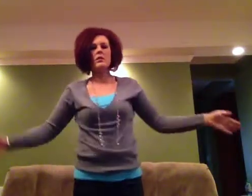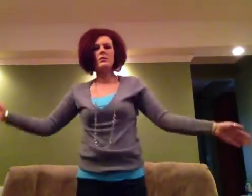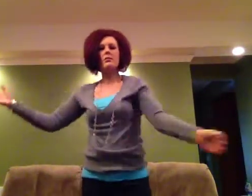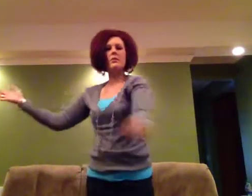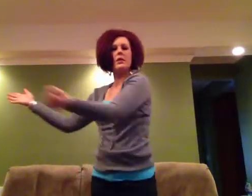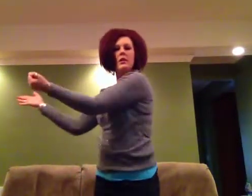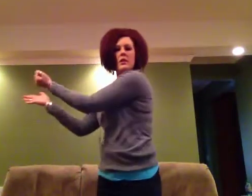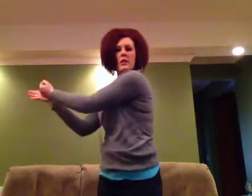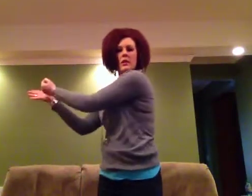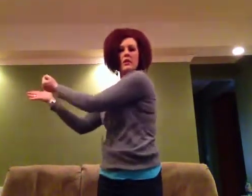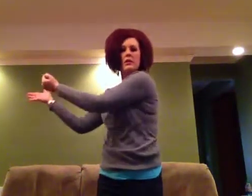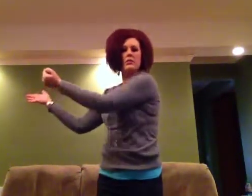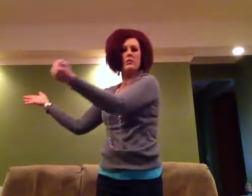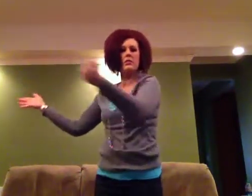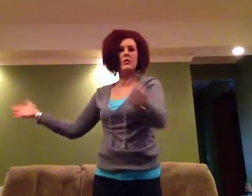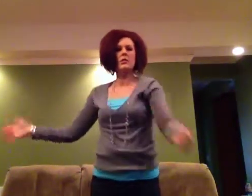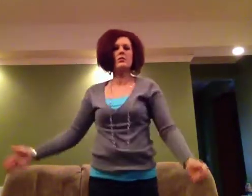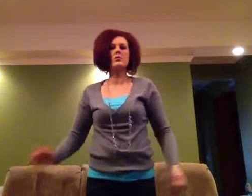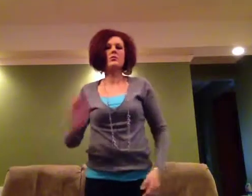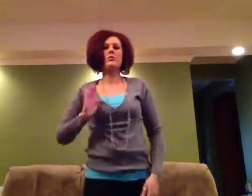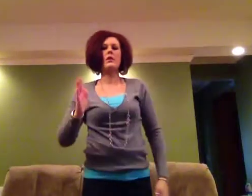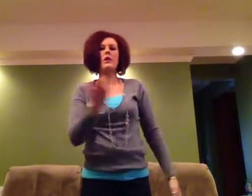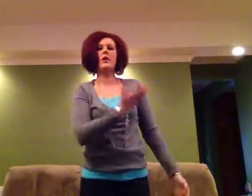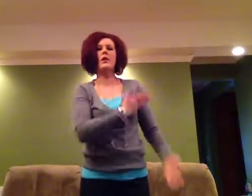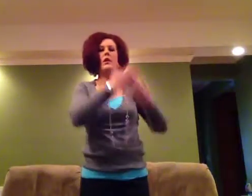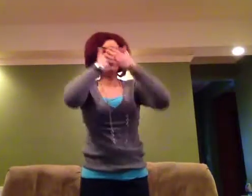by his wounds we are healed.